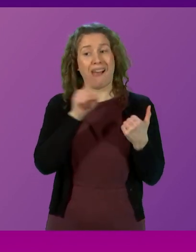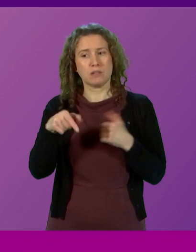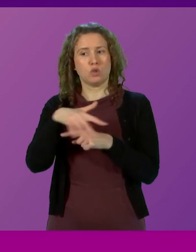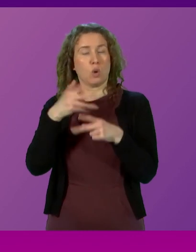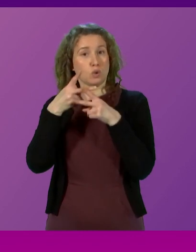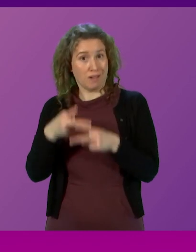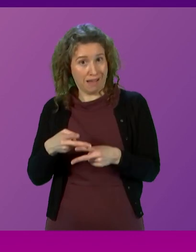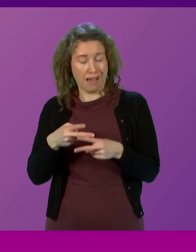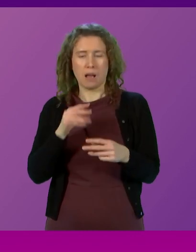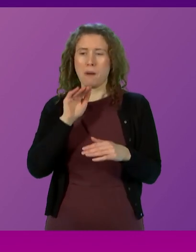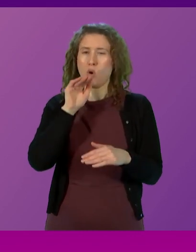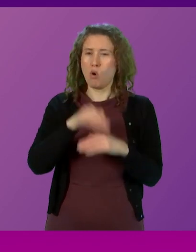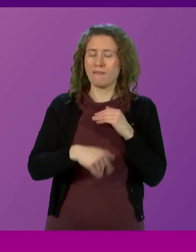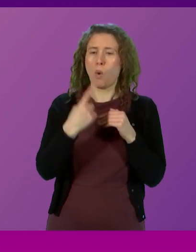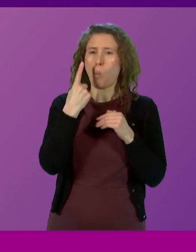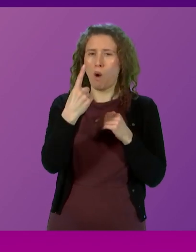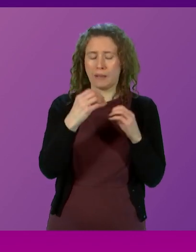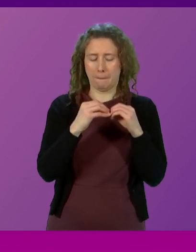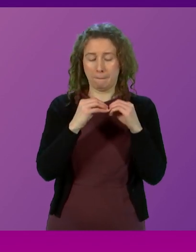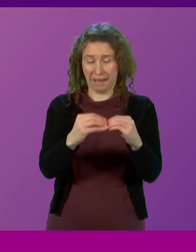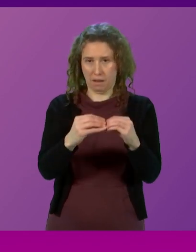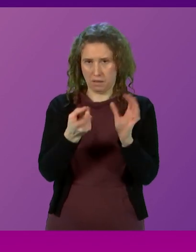Scotland by over £1 billion.